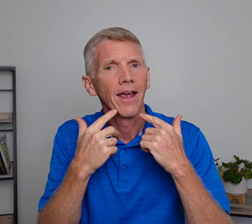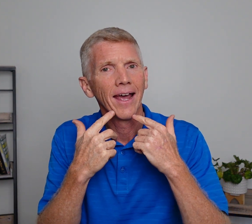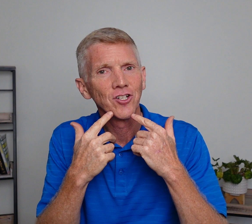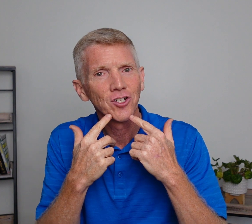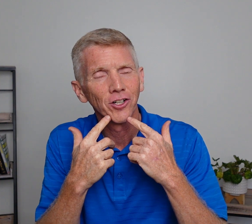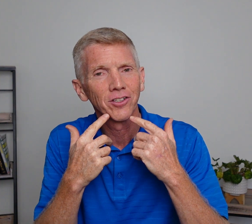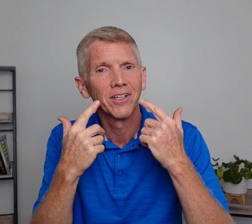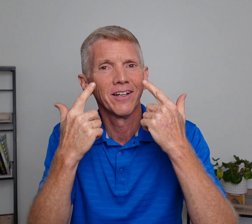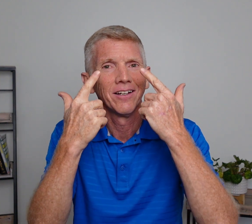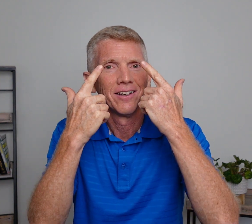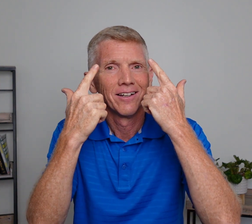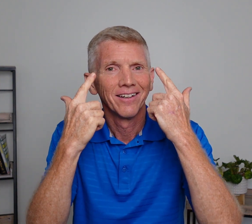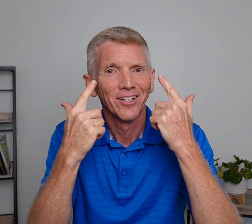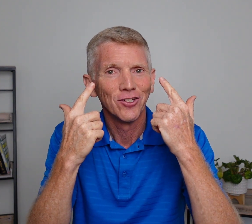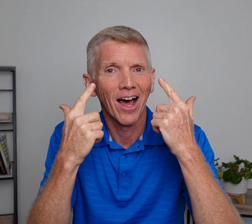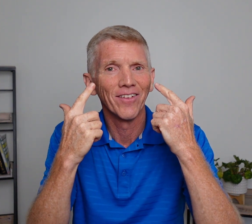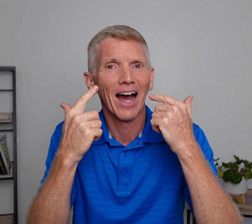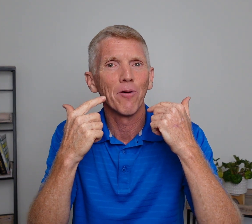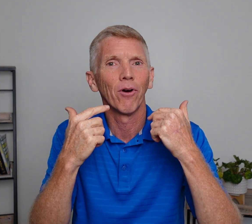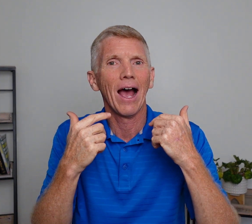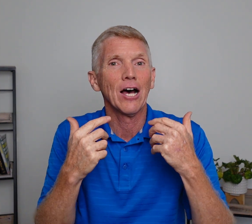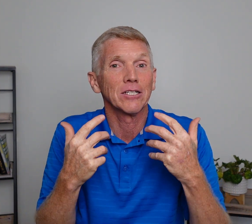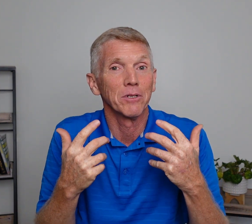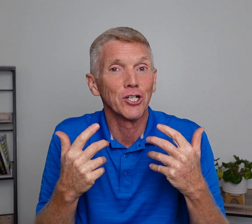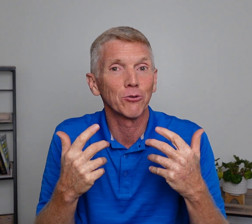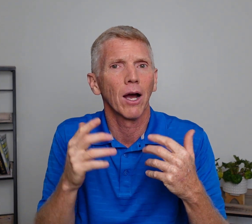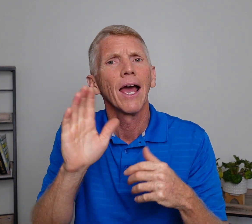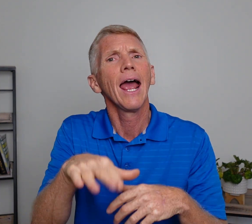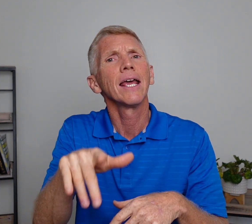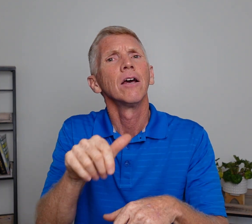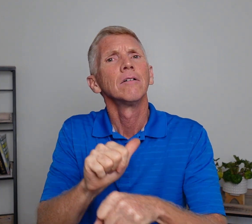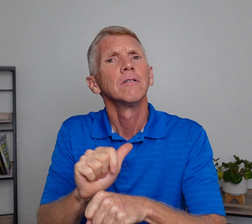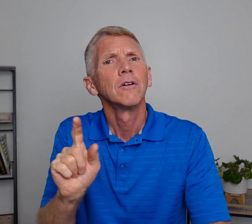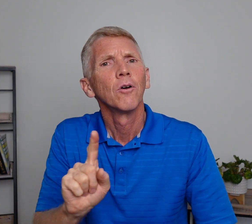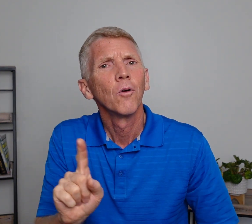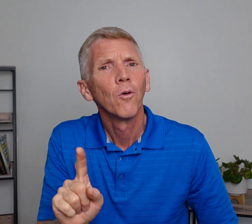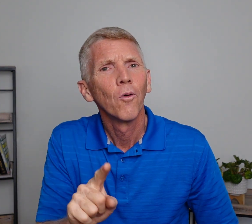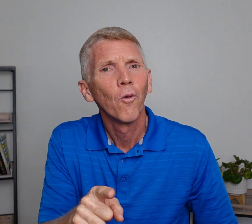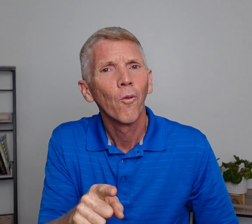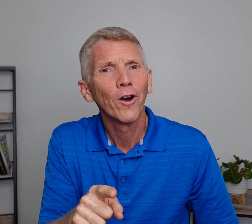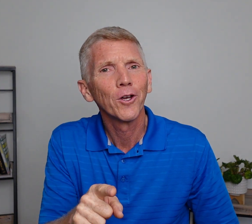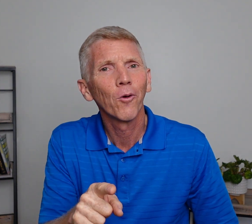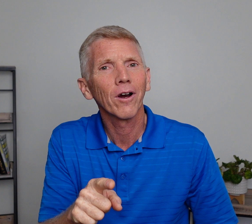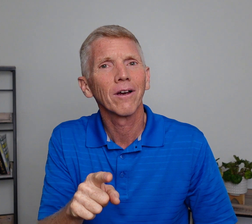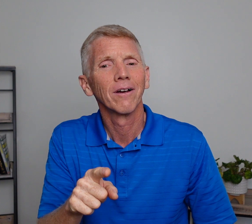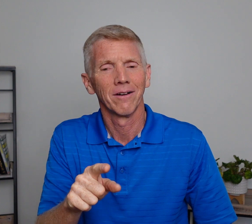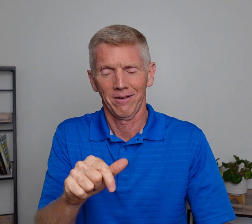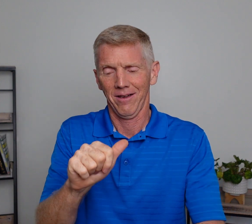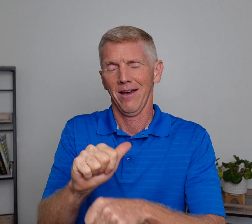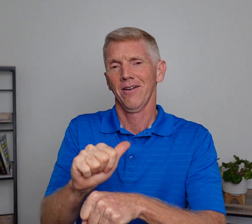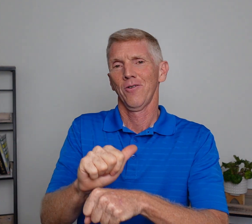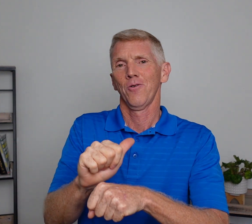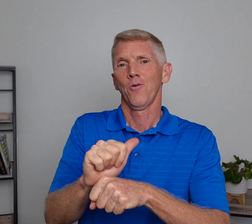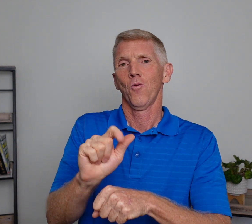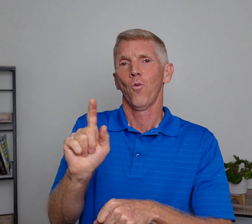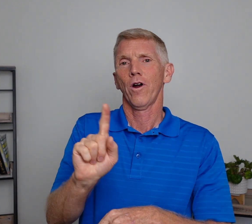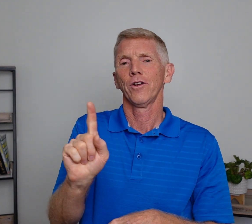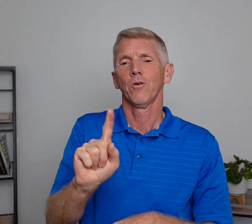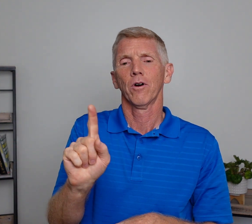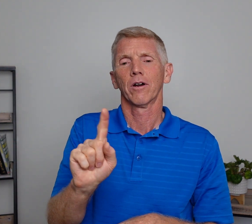heads tilted. You saw the eyebrows. A little bit of shrug. Hey, where do you work? Okay? Where do you work?